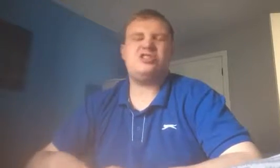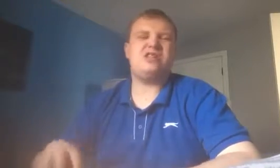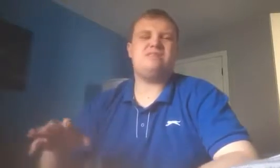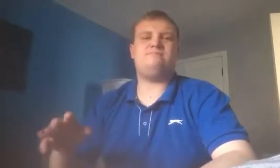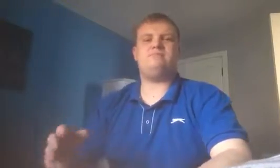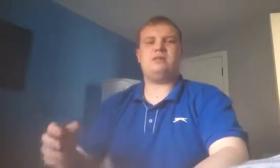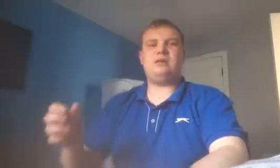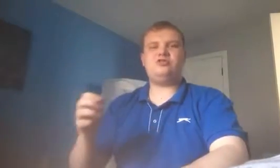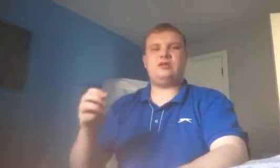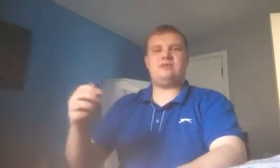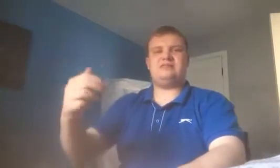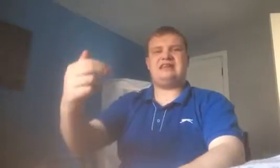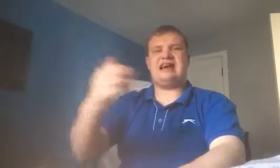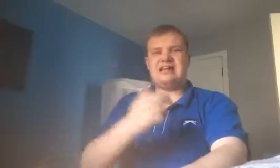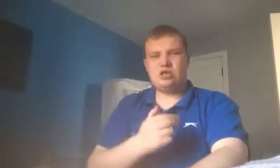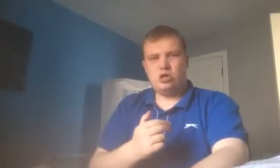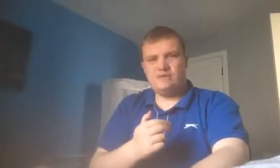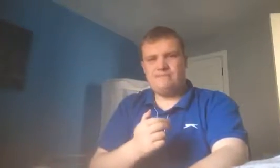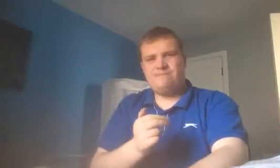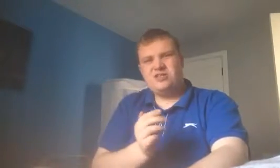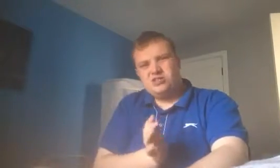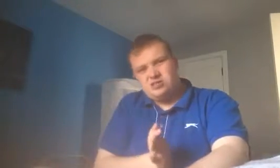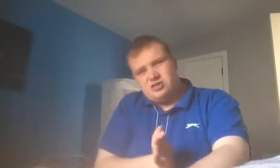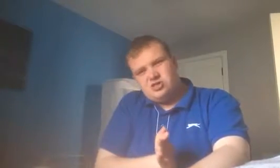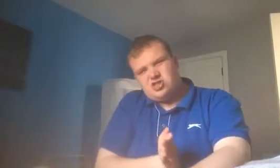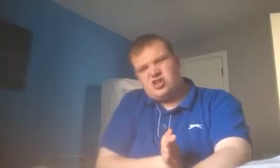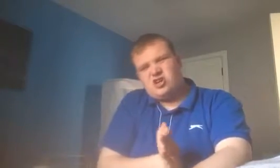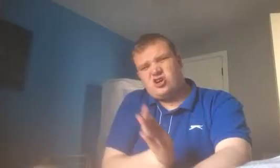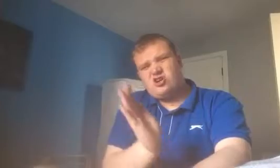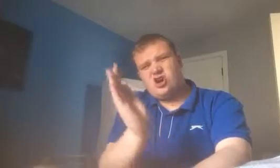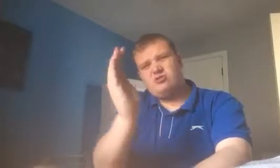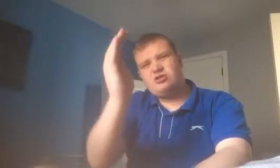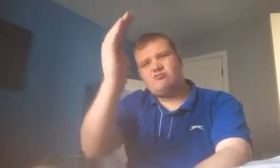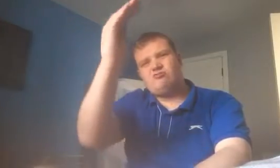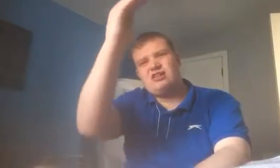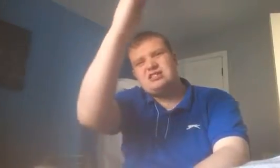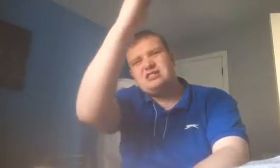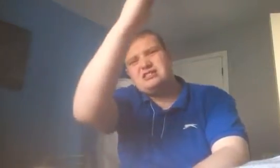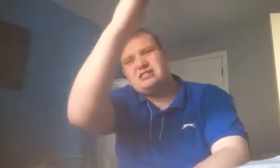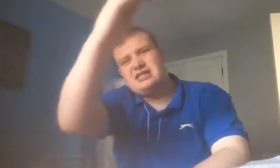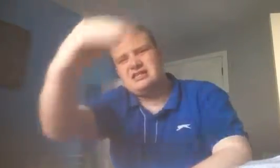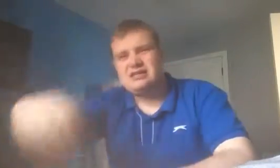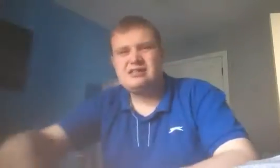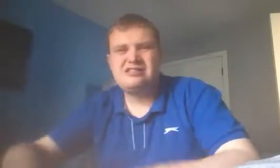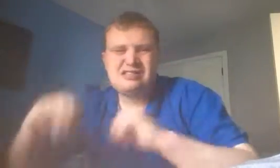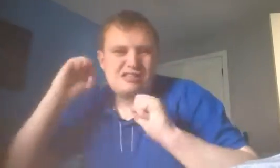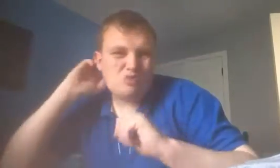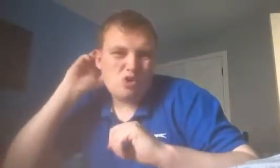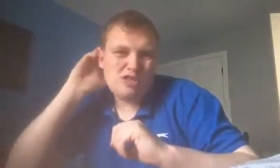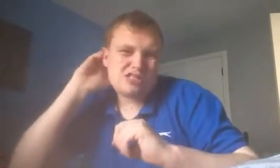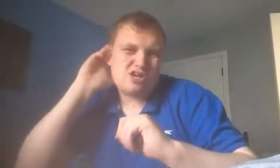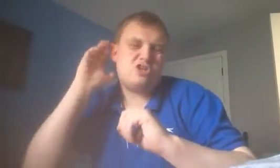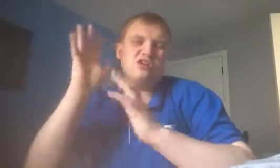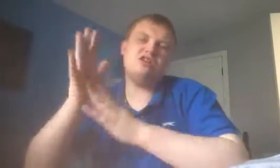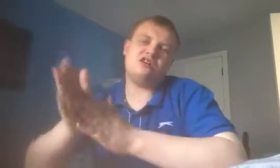Just literally. The angle of it. Literally. Curled it right to the inside. What a colour.